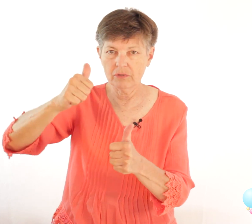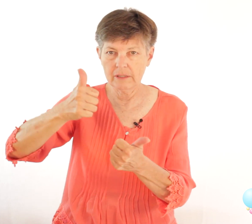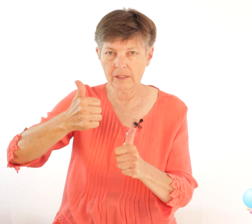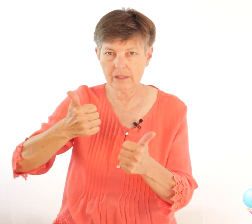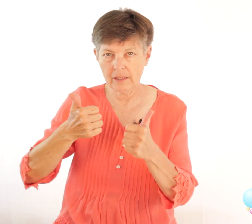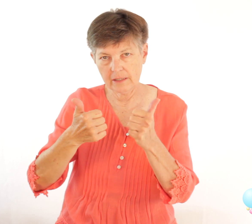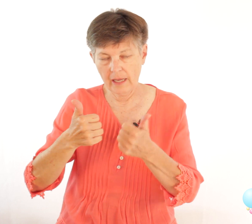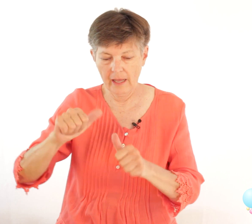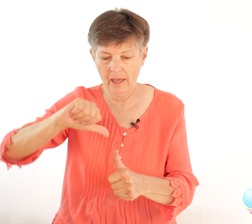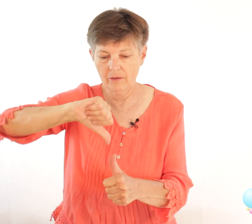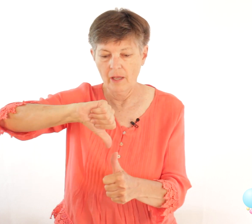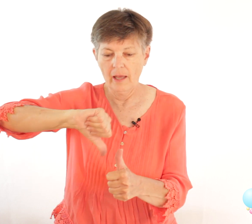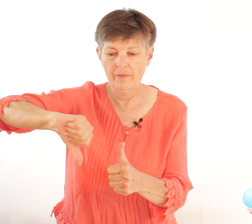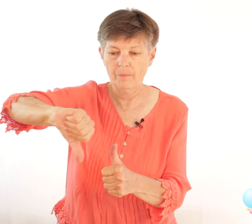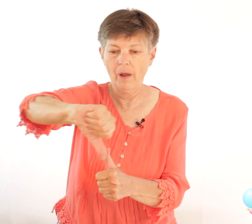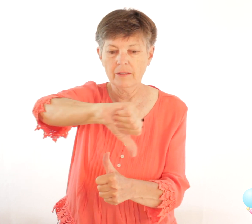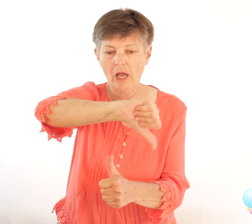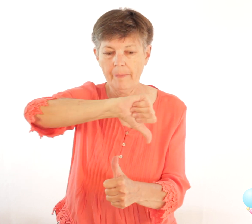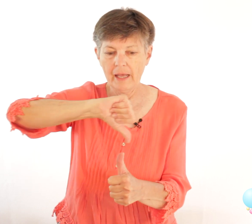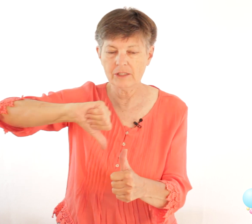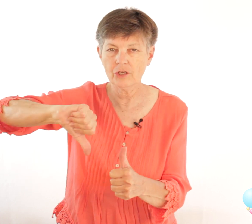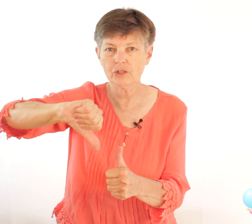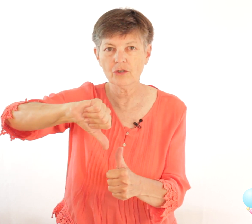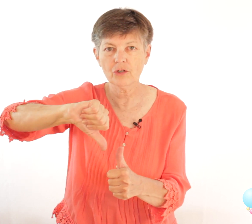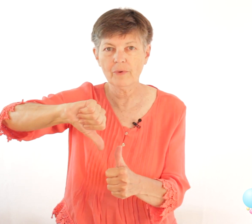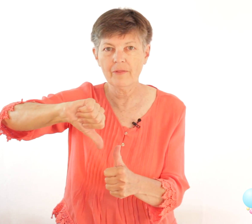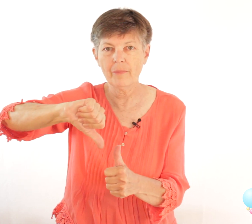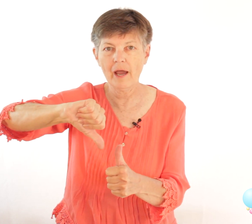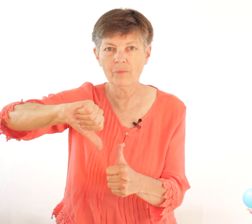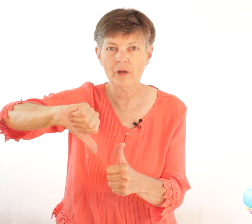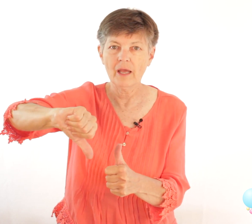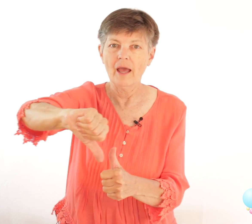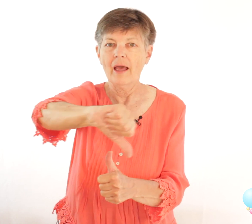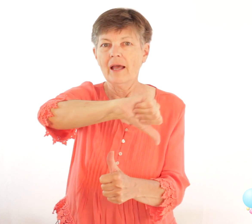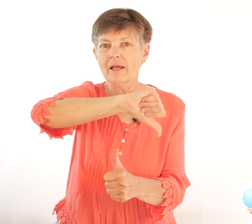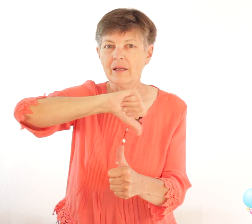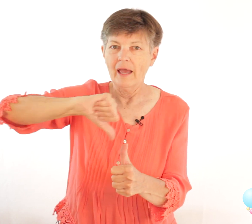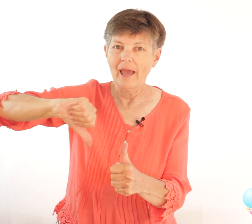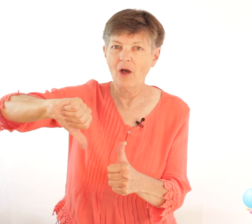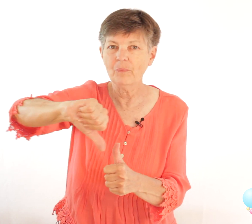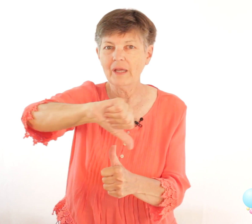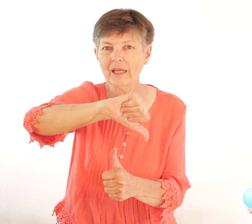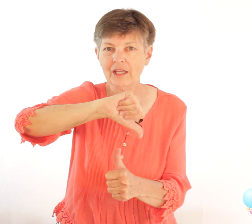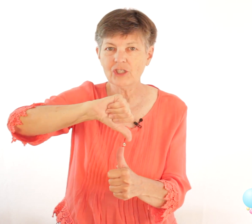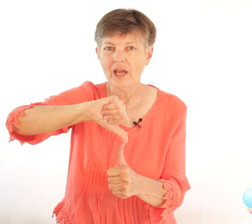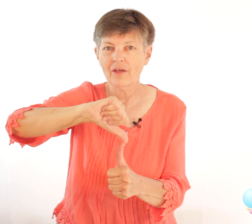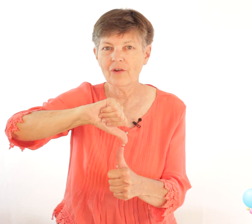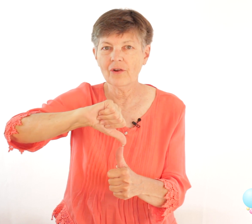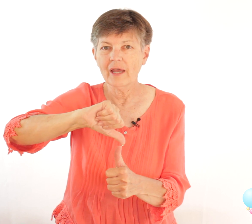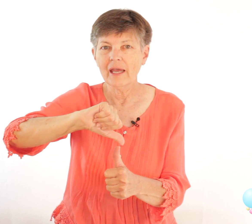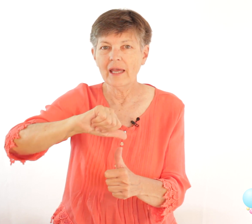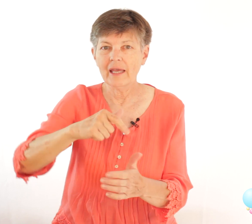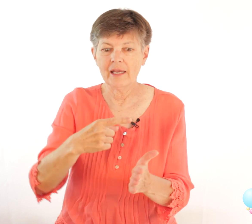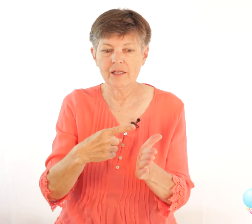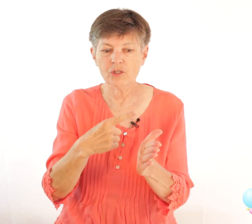this is a ten hand and the top hands going to circle around the bottom one helping each other is